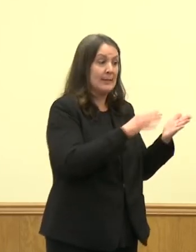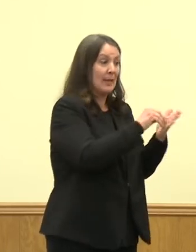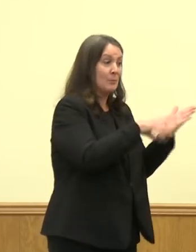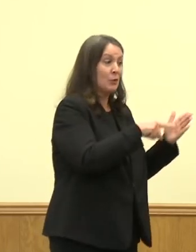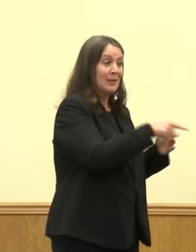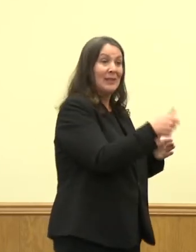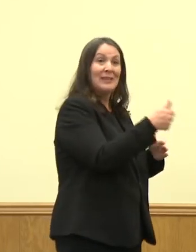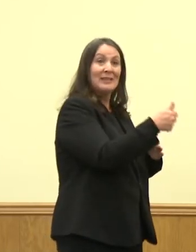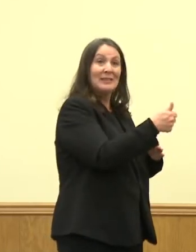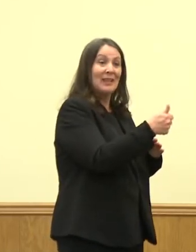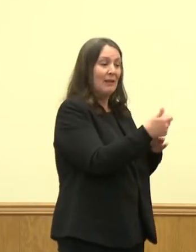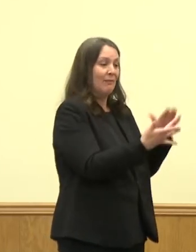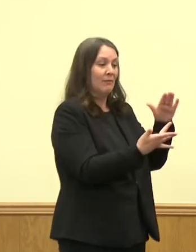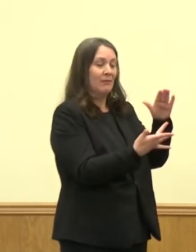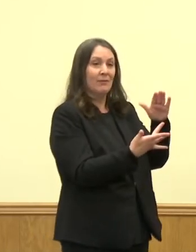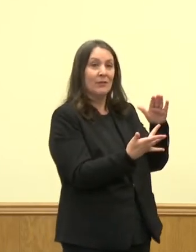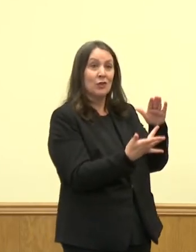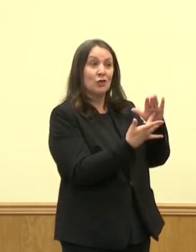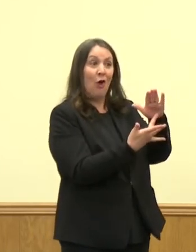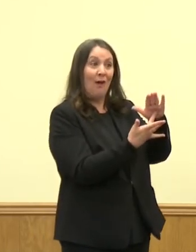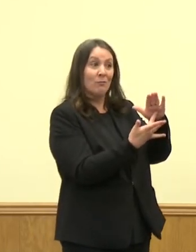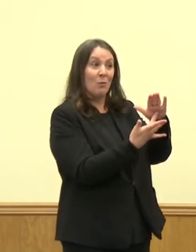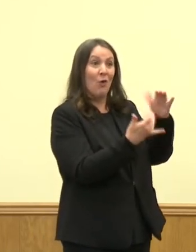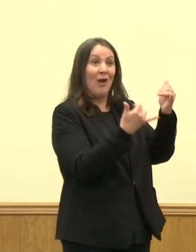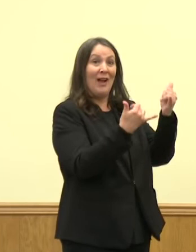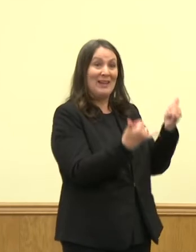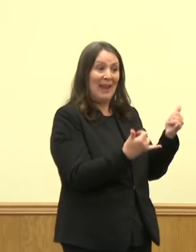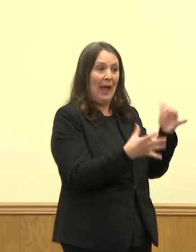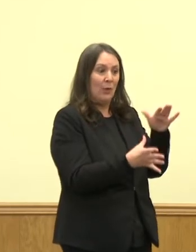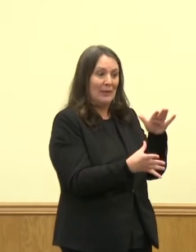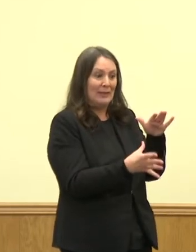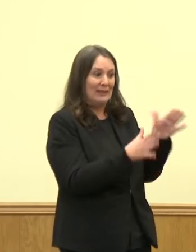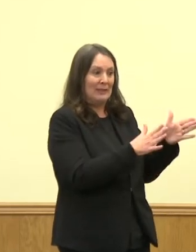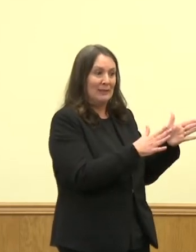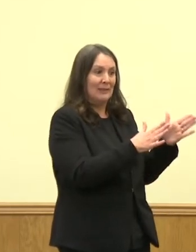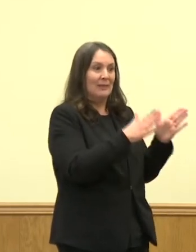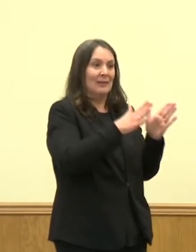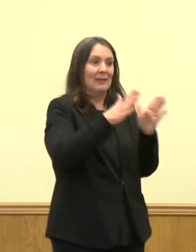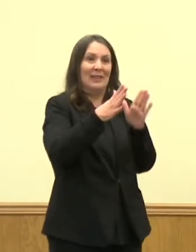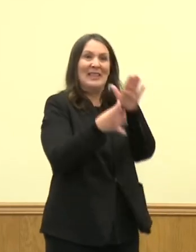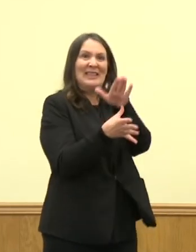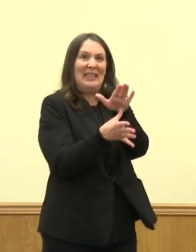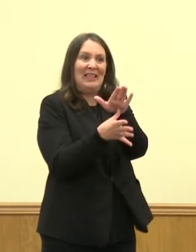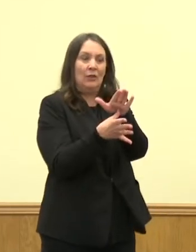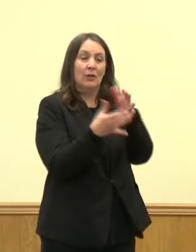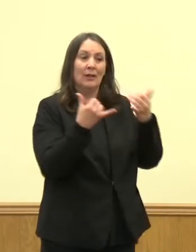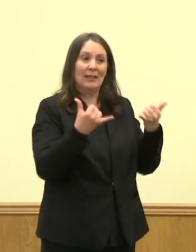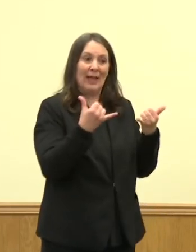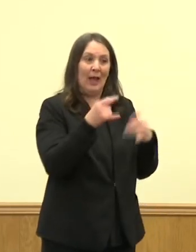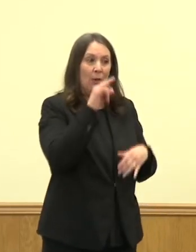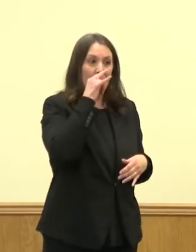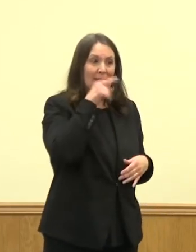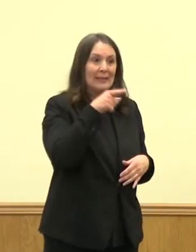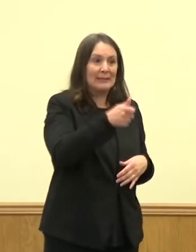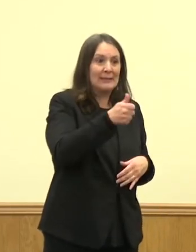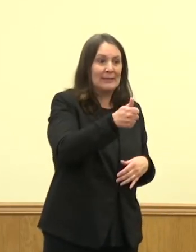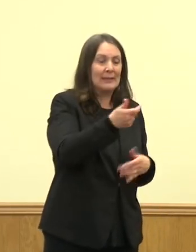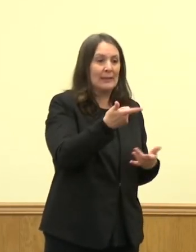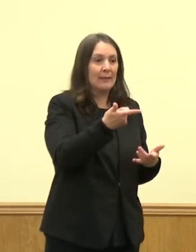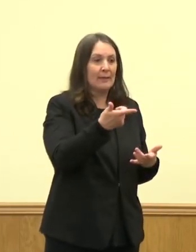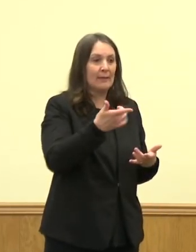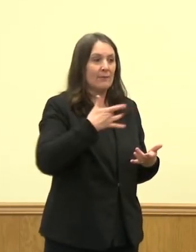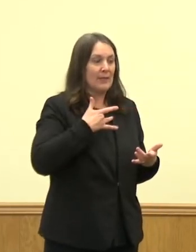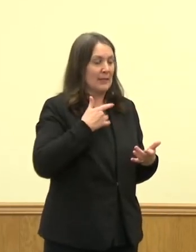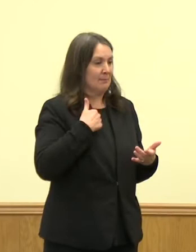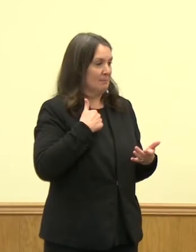when this all started, and now they're entering the second semester of their senior year. mean, this is a really critical time for kids, you know, figuring out what they're going to do next,